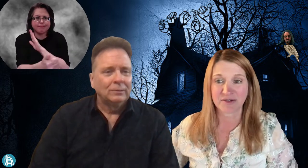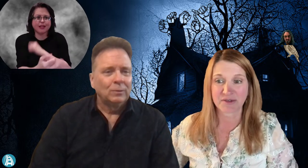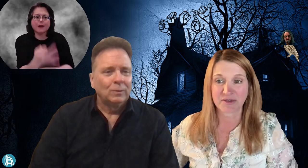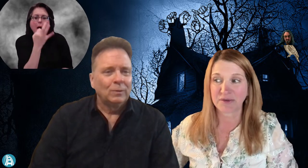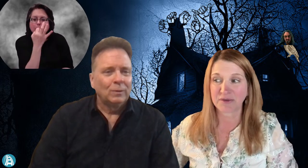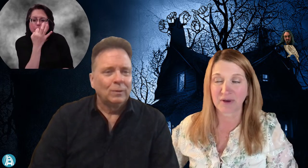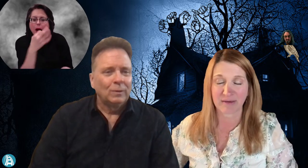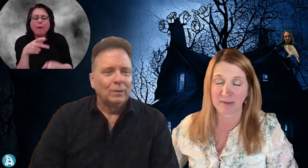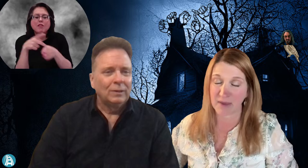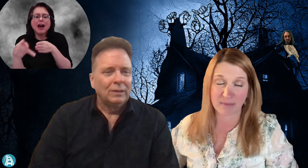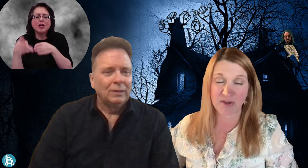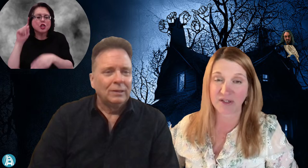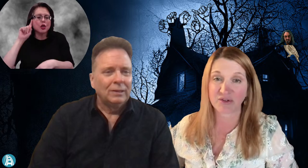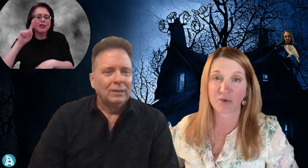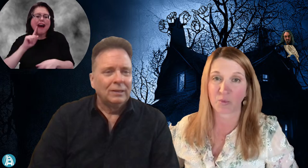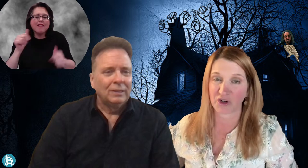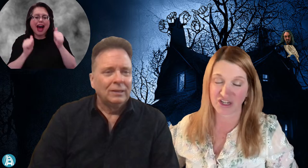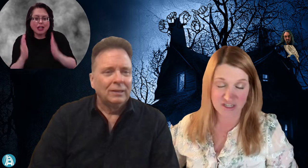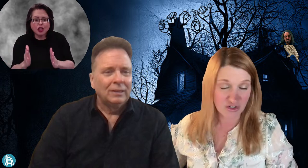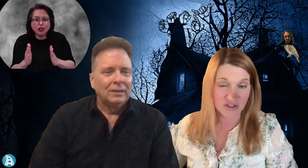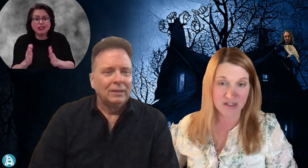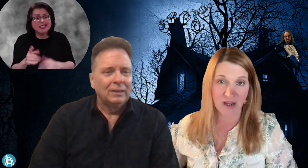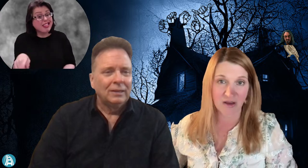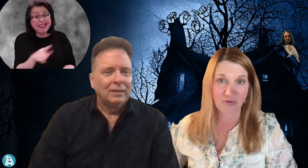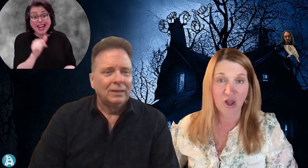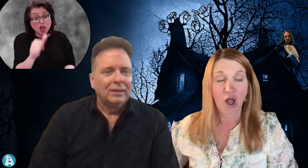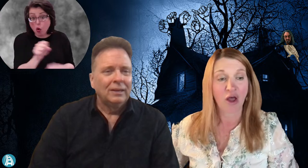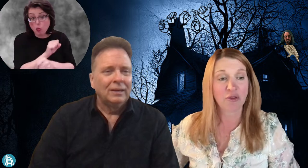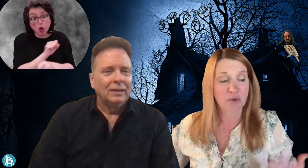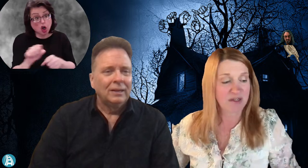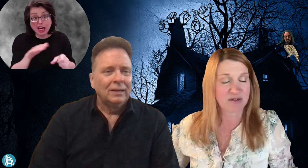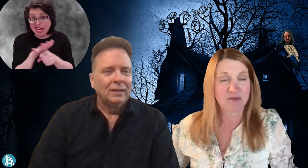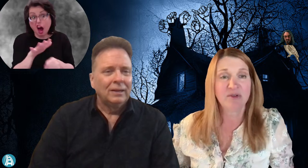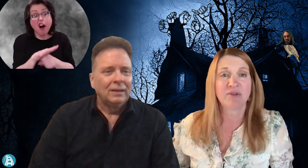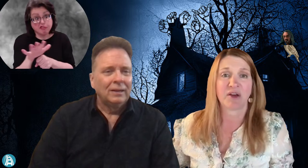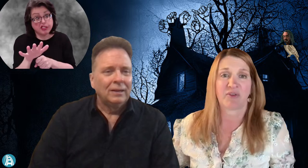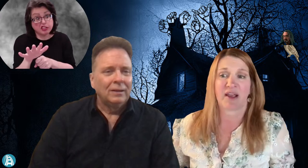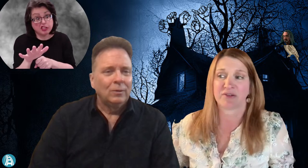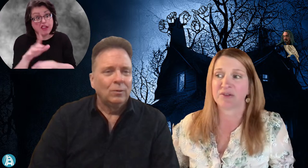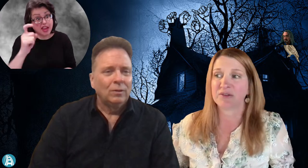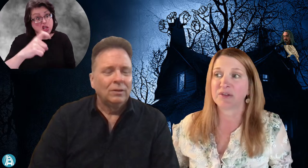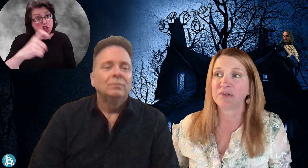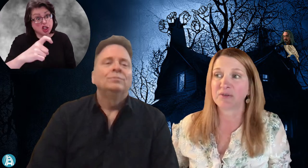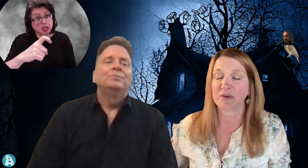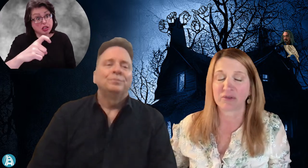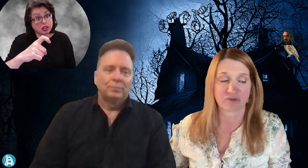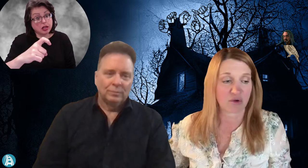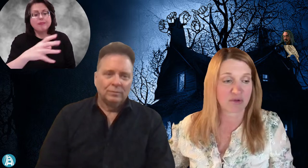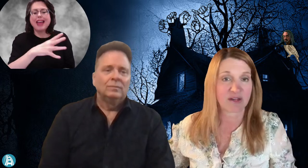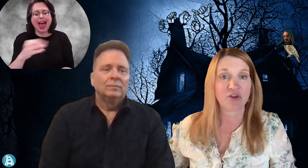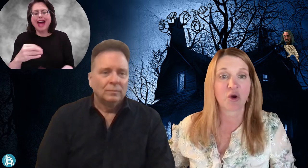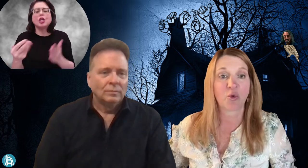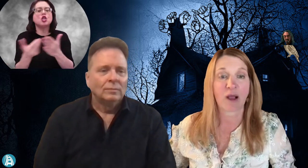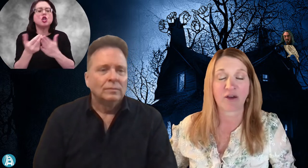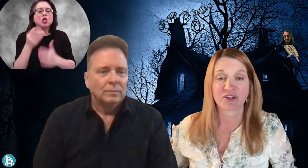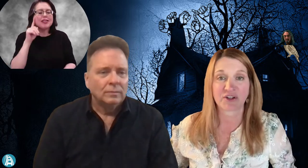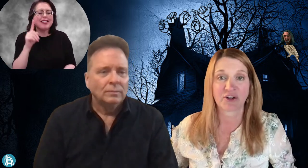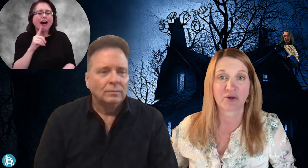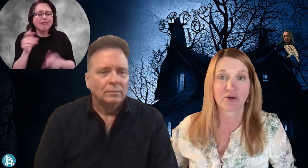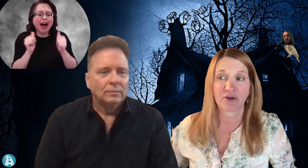who, in my opinion, don't work nearly enough, all the way to new deaf actors who don't even know how to start or